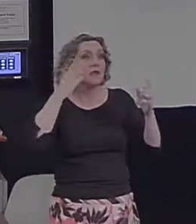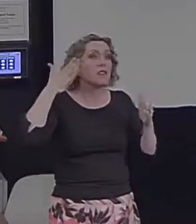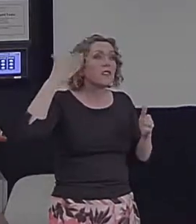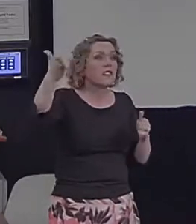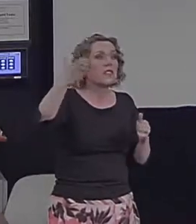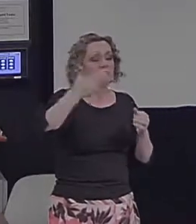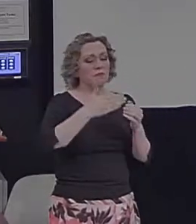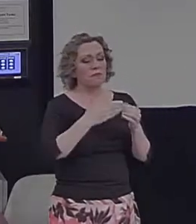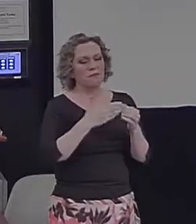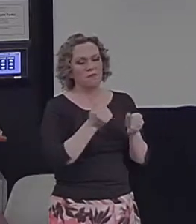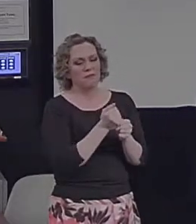years.